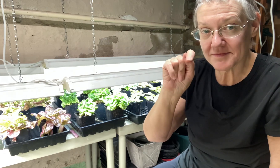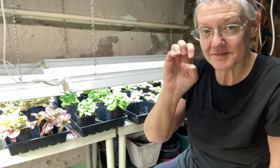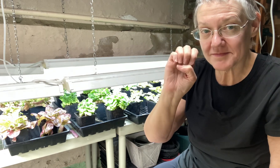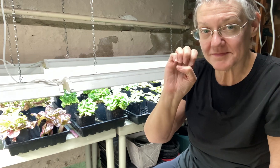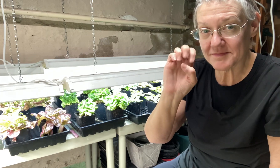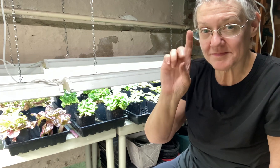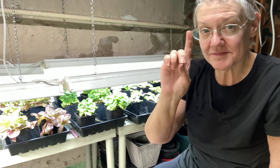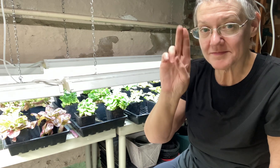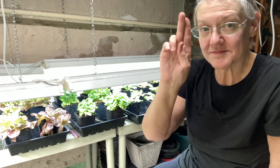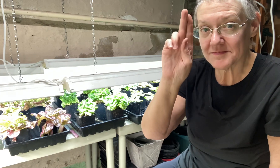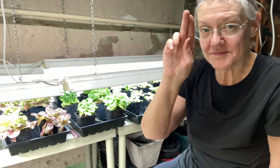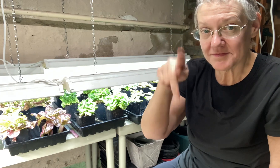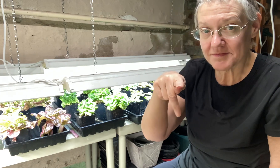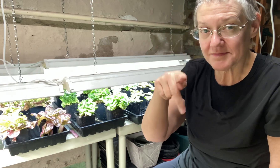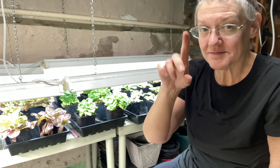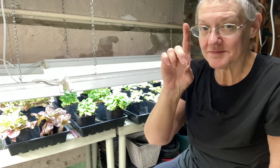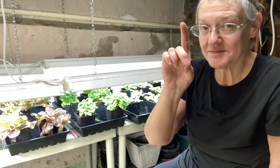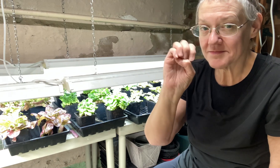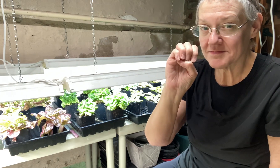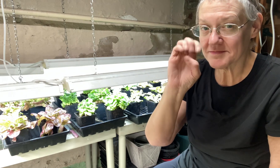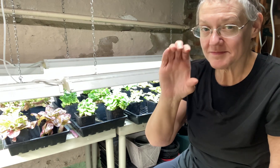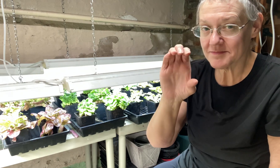and potted them up in december